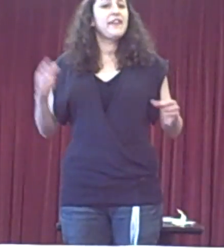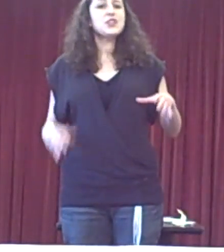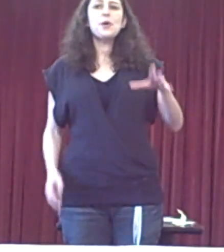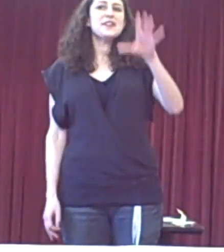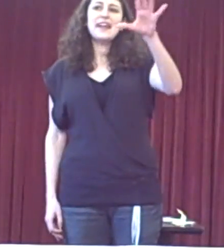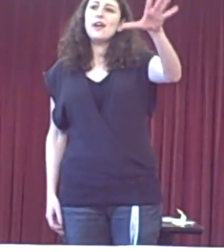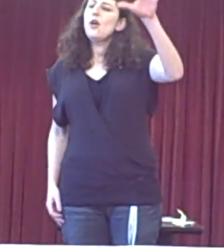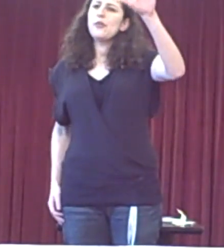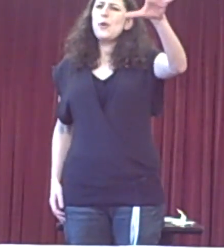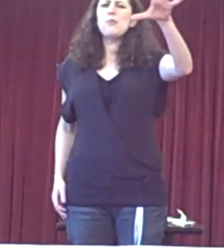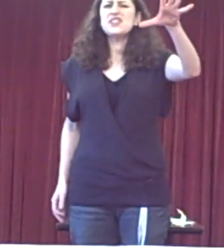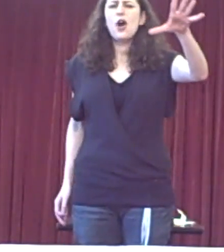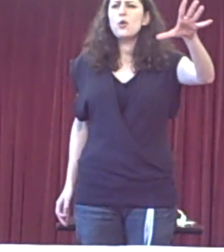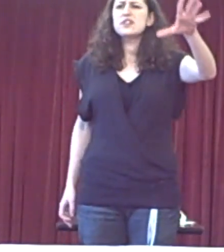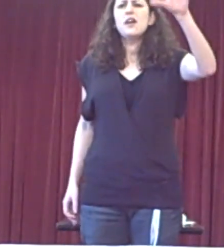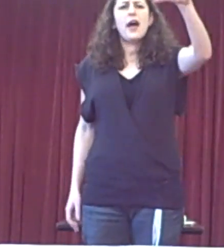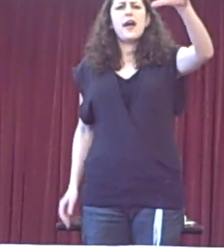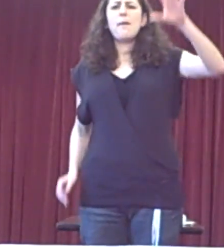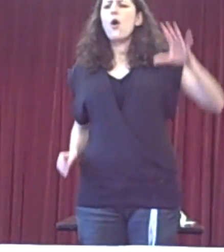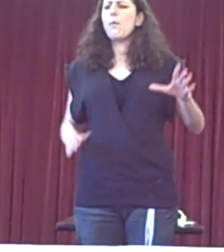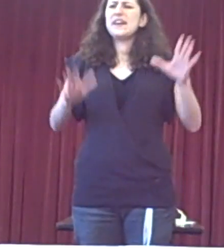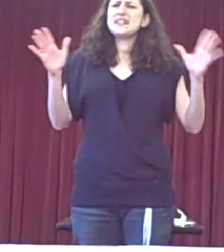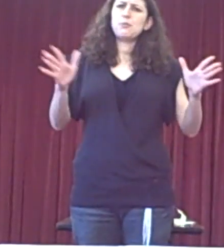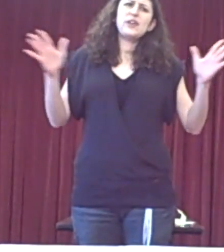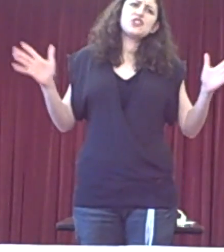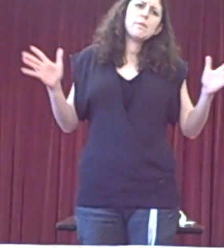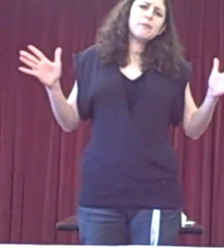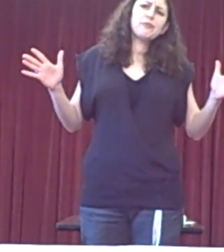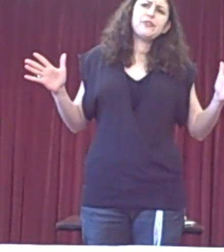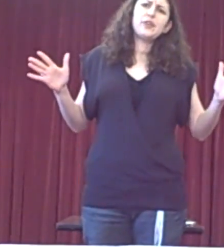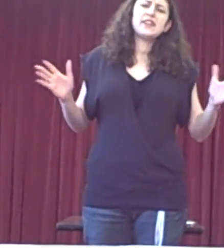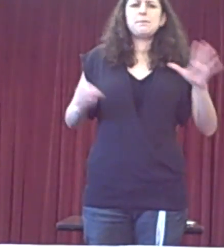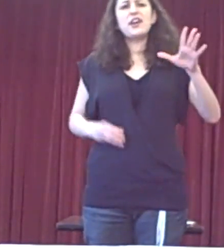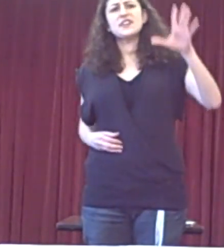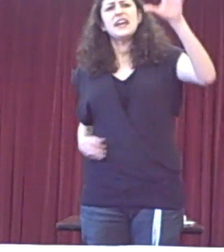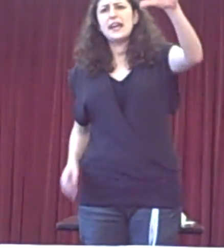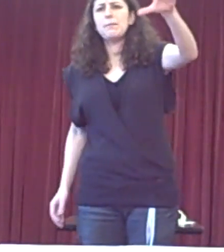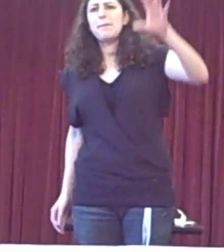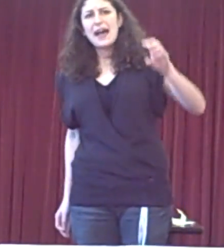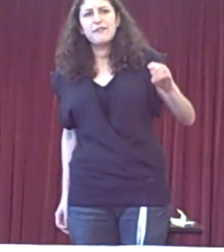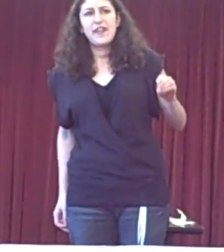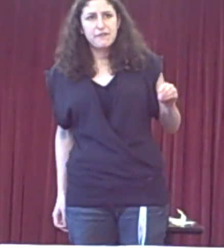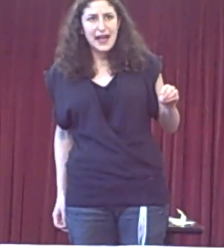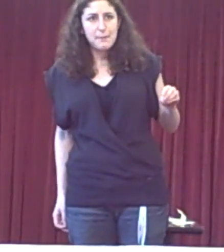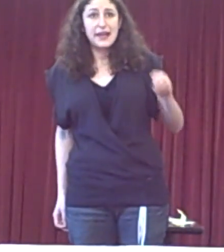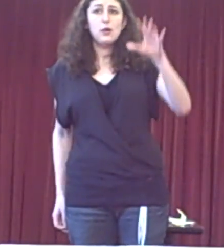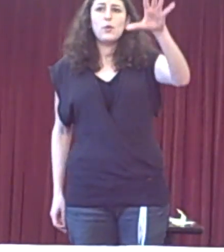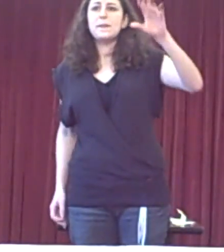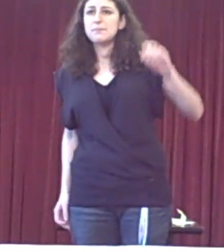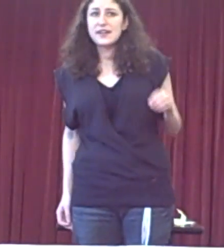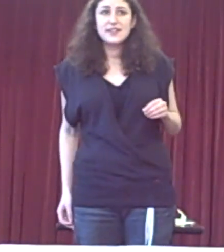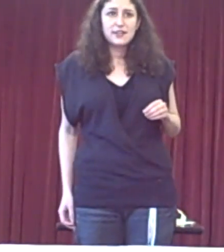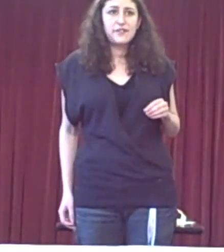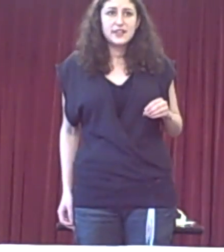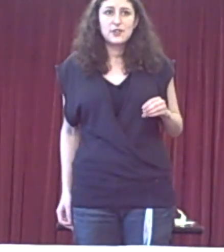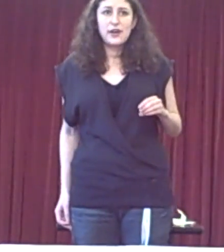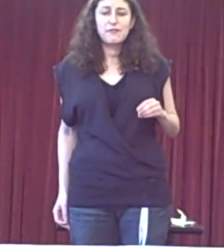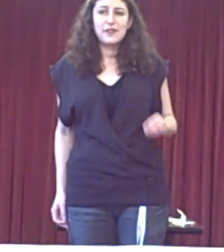And that's why we say that when we're told, oh, but we'd stop them from doing this because it'll be bad for their family when this money is diverted away from their